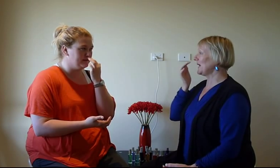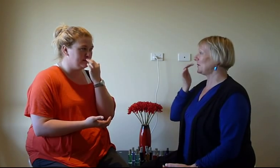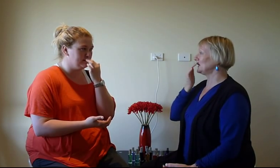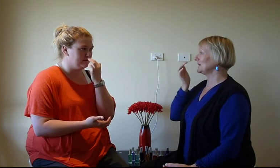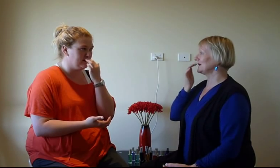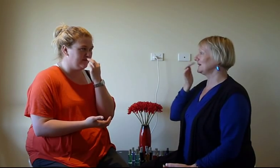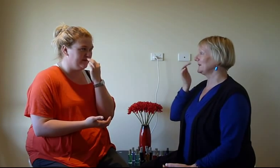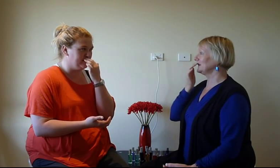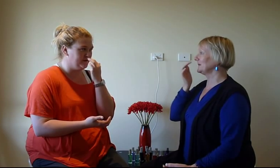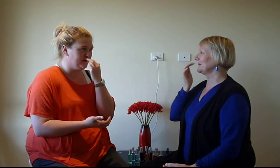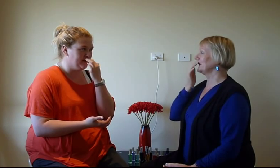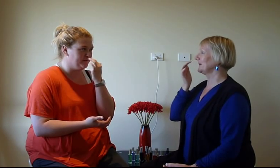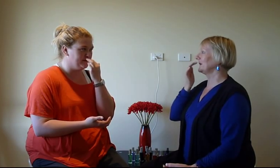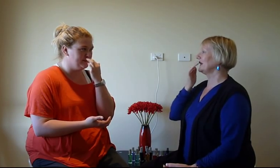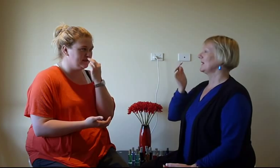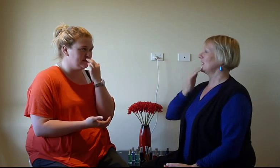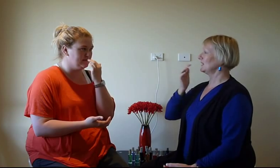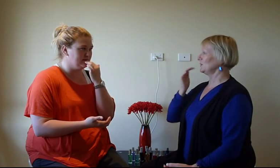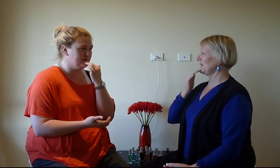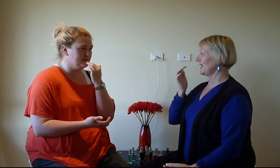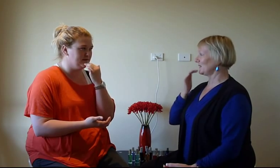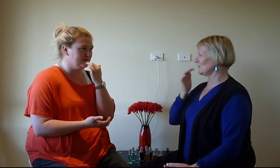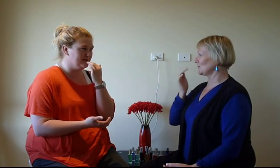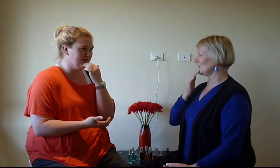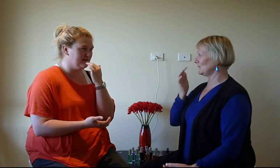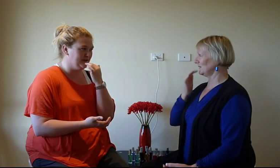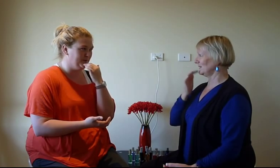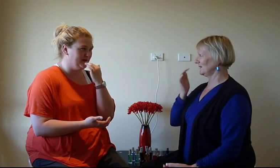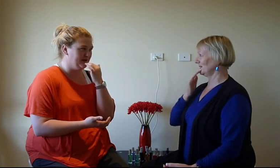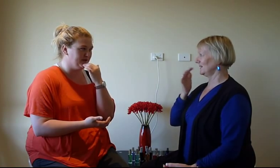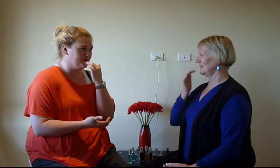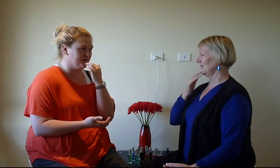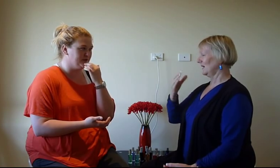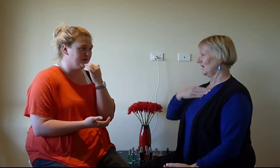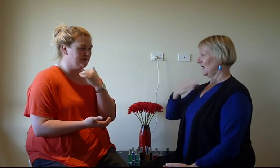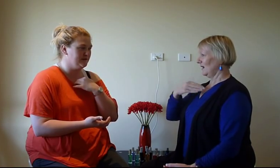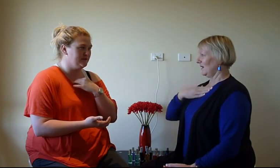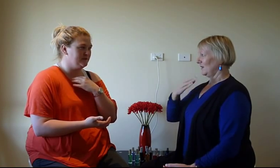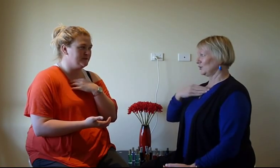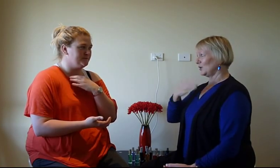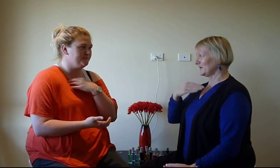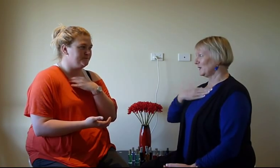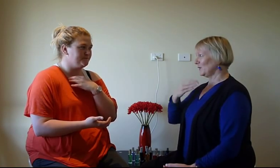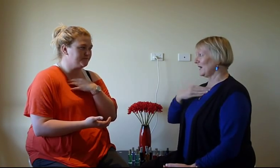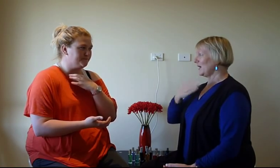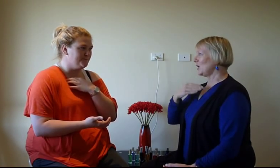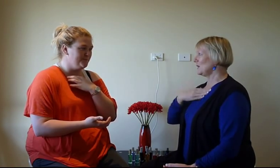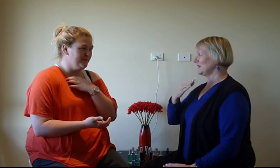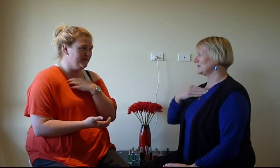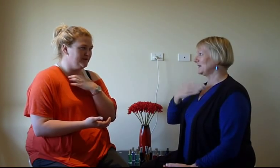helpless. A little bit out of control. A little bit out of control. The shop's not the way I want it to be.